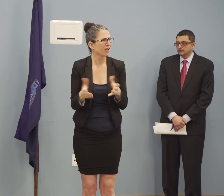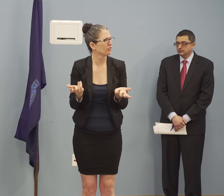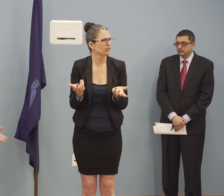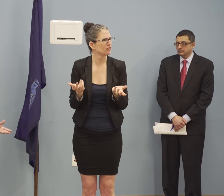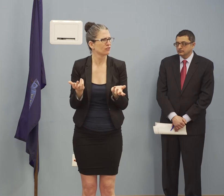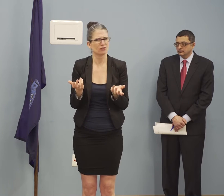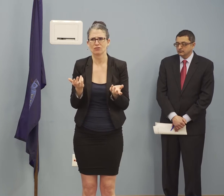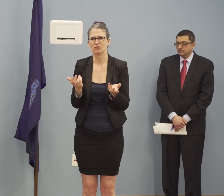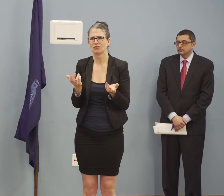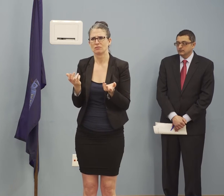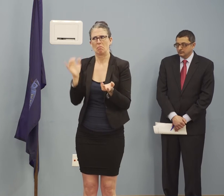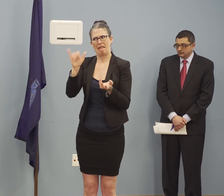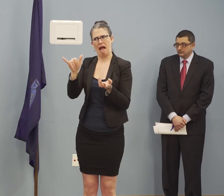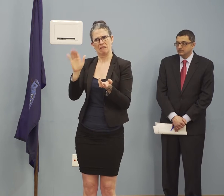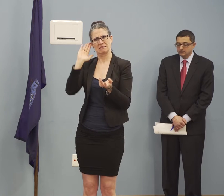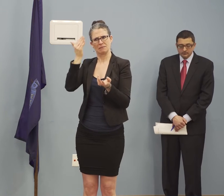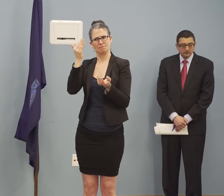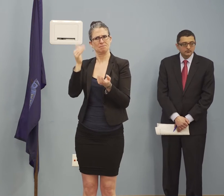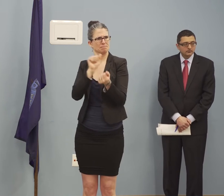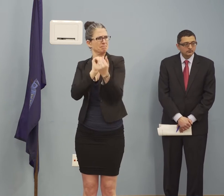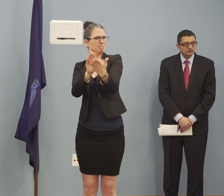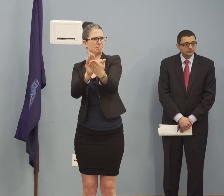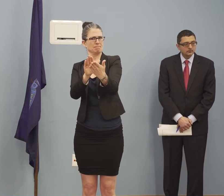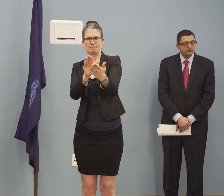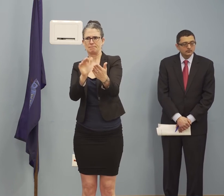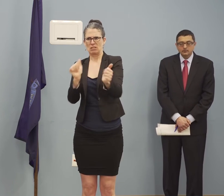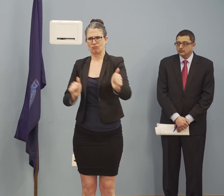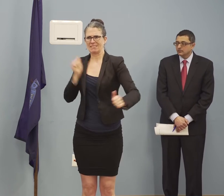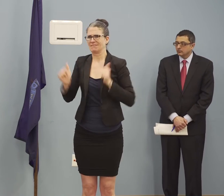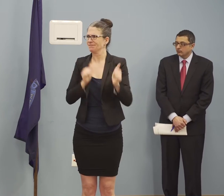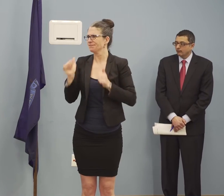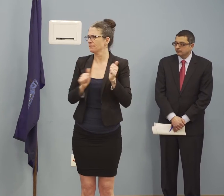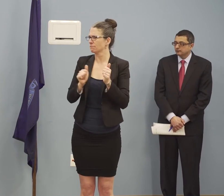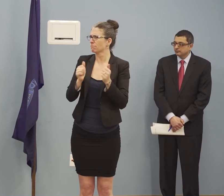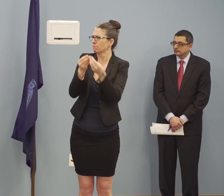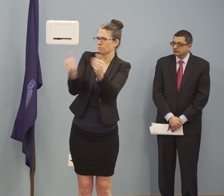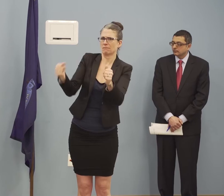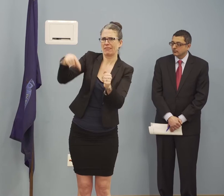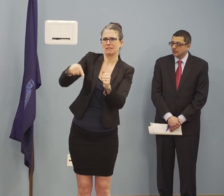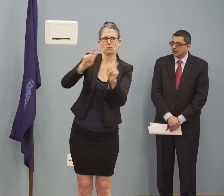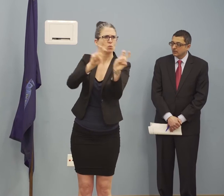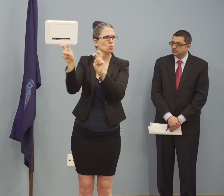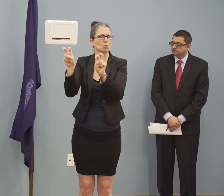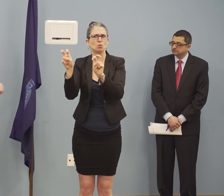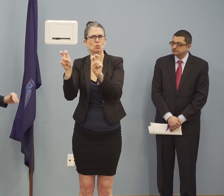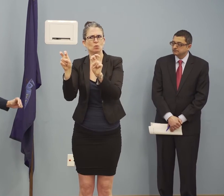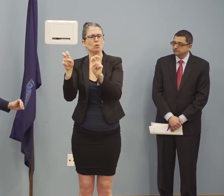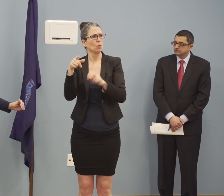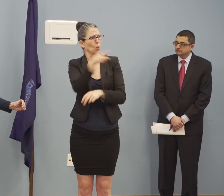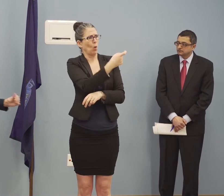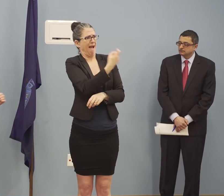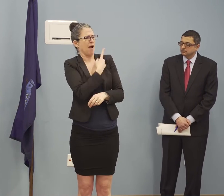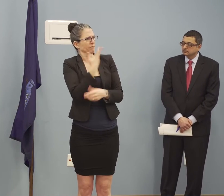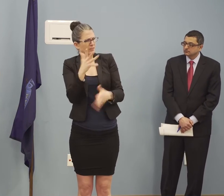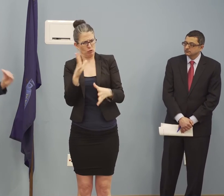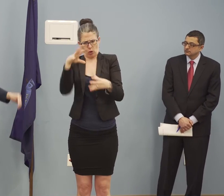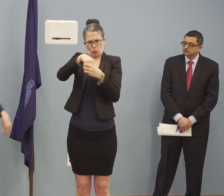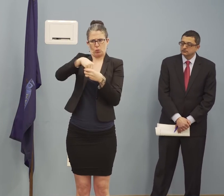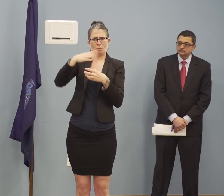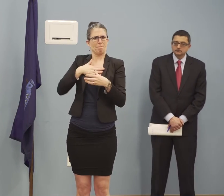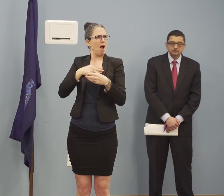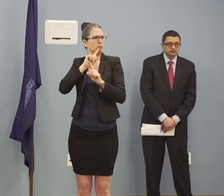those of, say, Pennsylvania and certain other states where they've done pretty similar things and made strong recommendations about